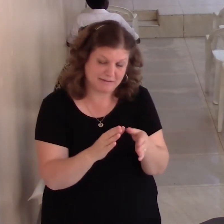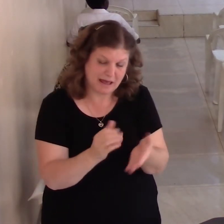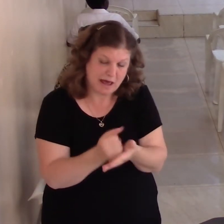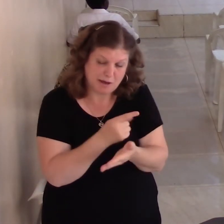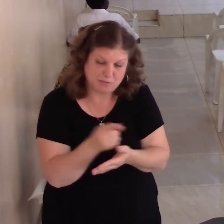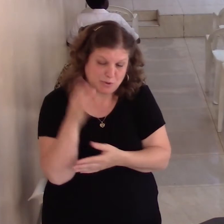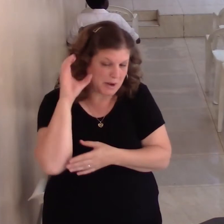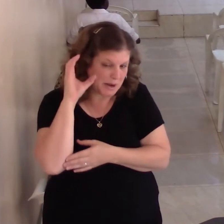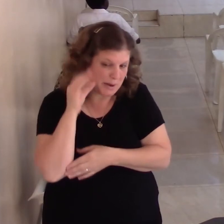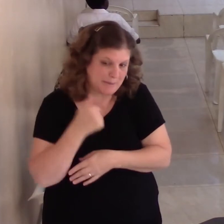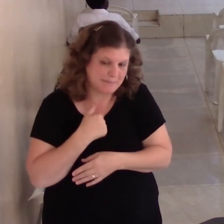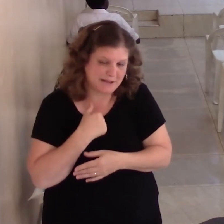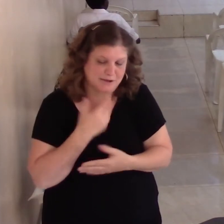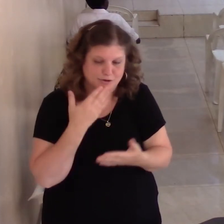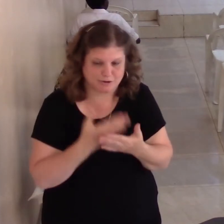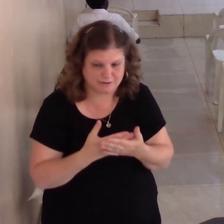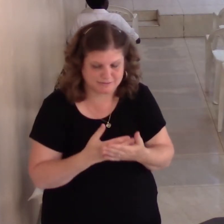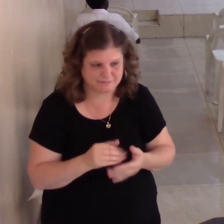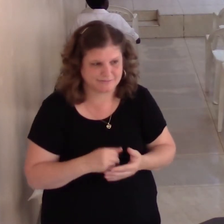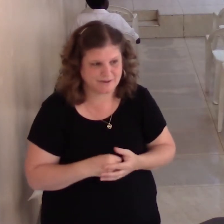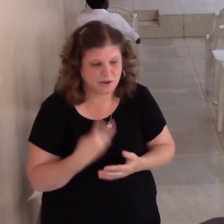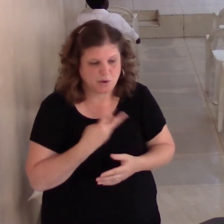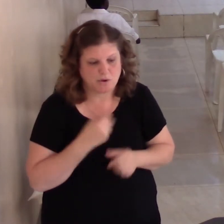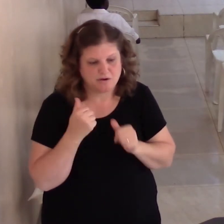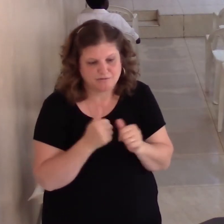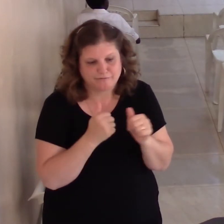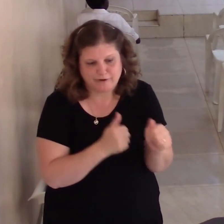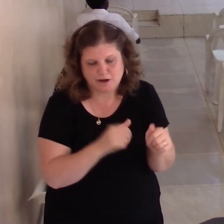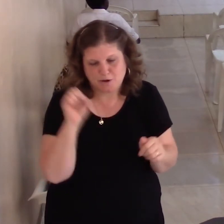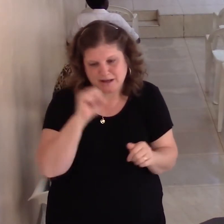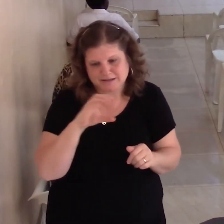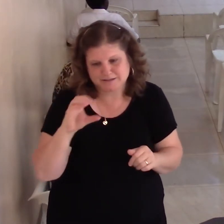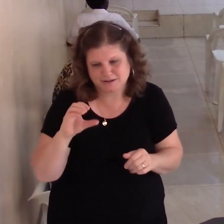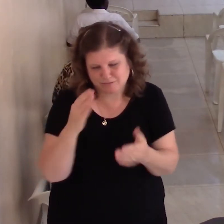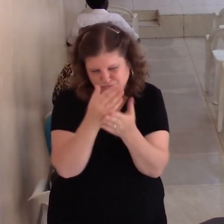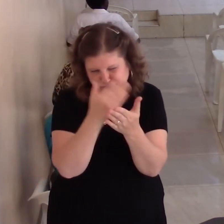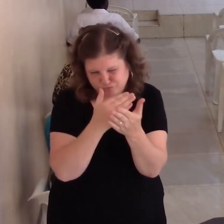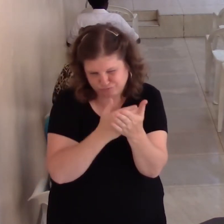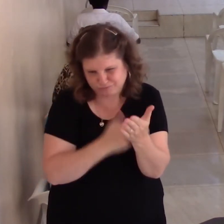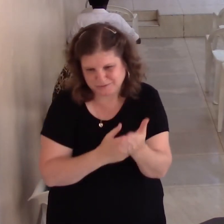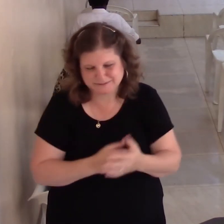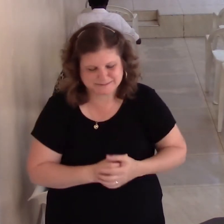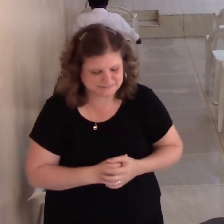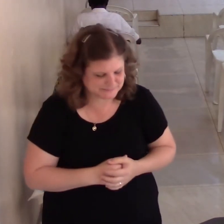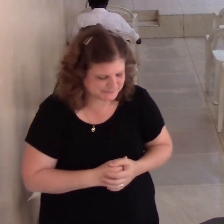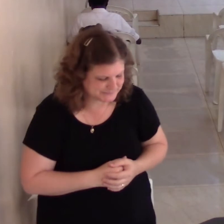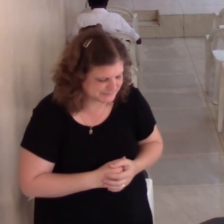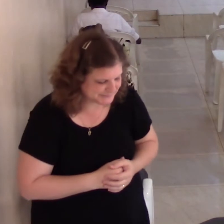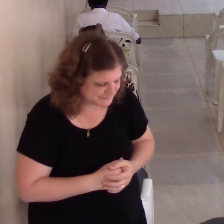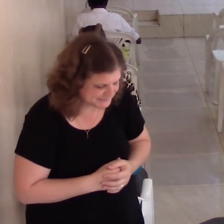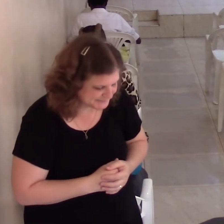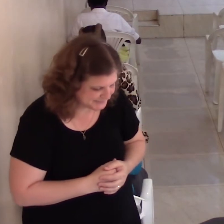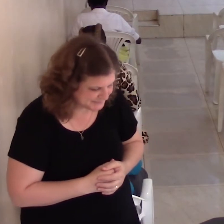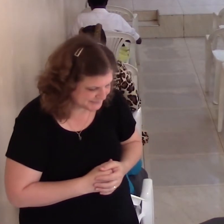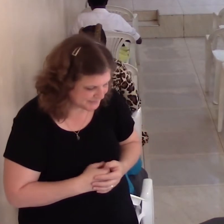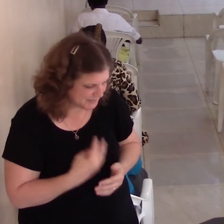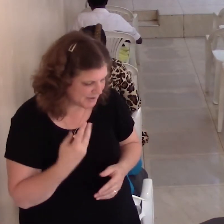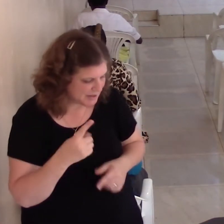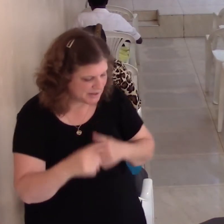that's what we still have to make sure we're following these things. And so as we look to the Word of God today, continue in prayer